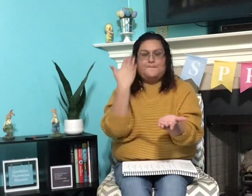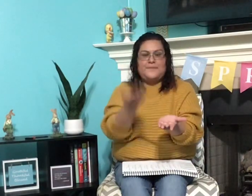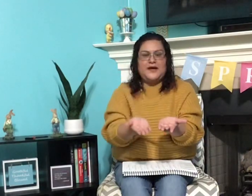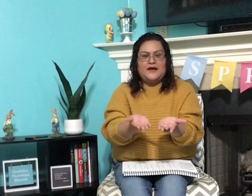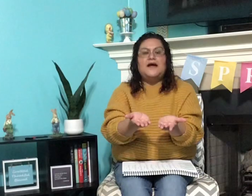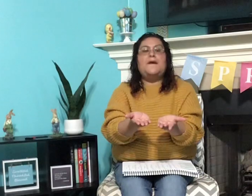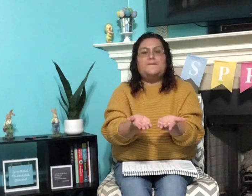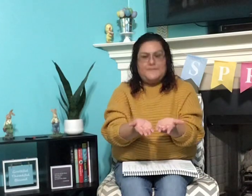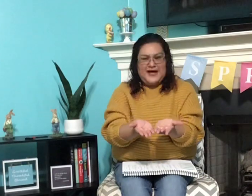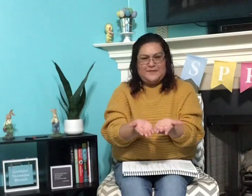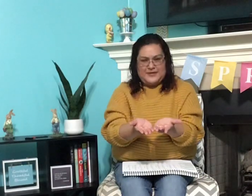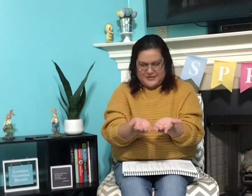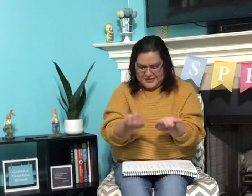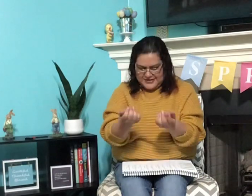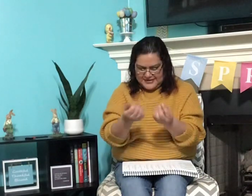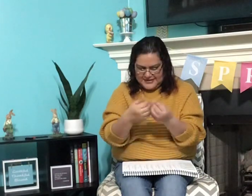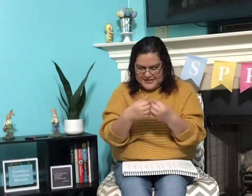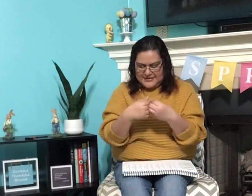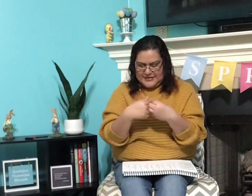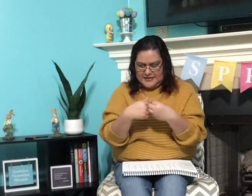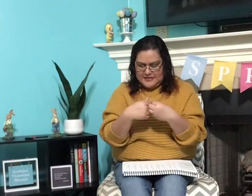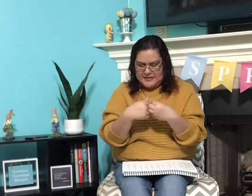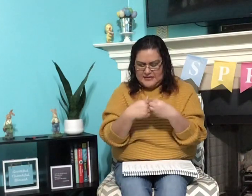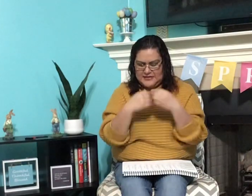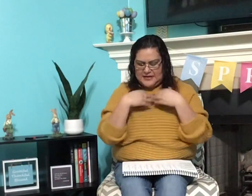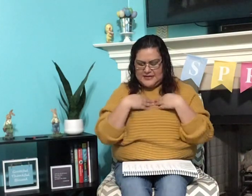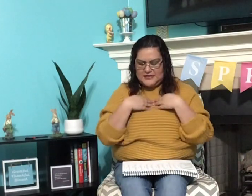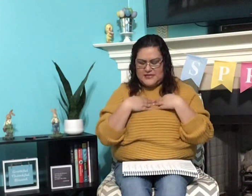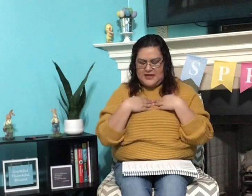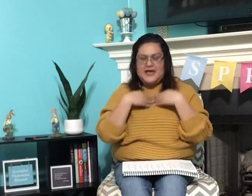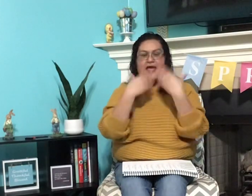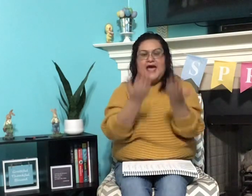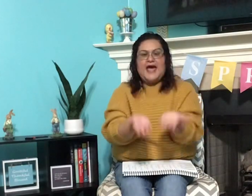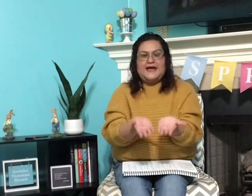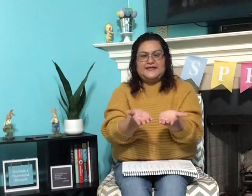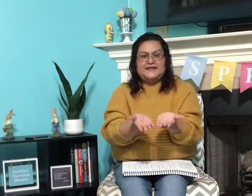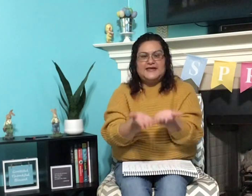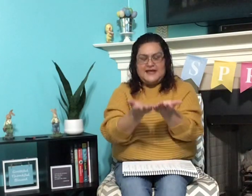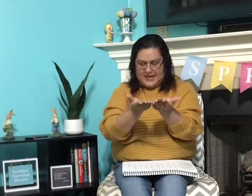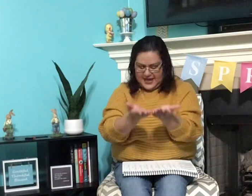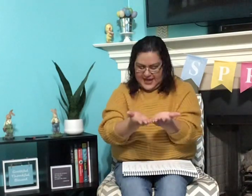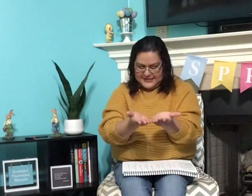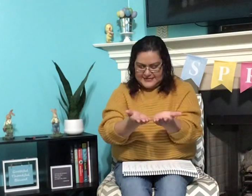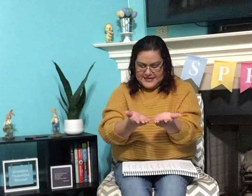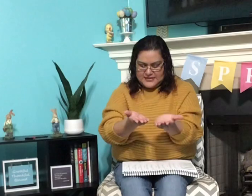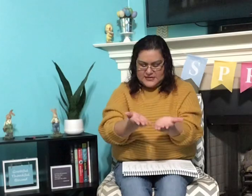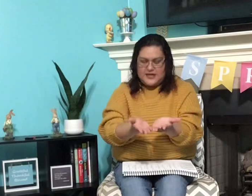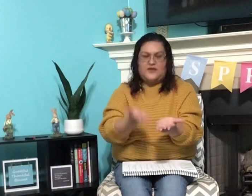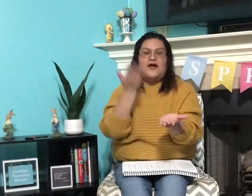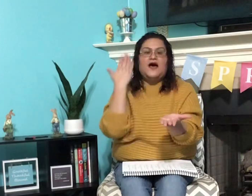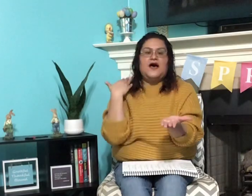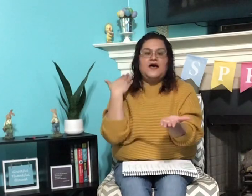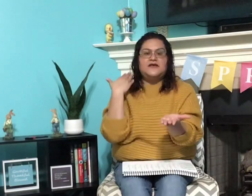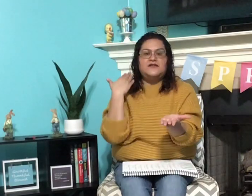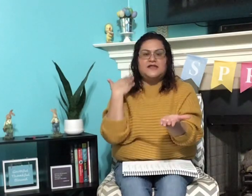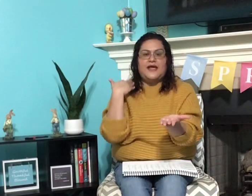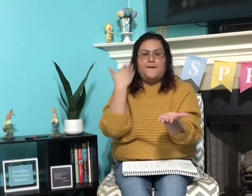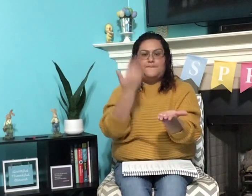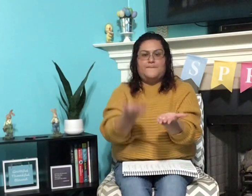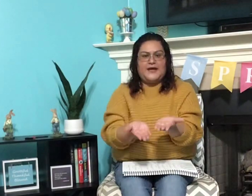p, pup, good. Now let's say hat, hat, instead of h, say b,